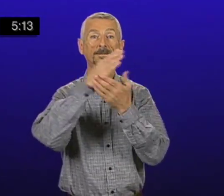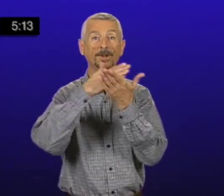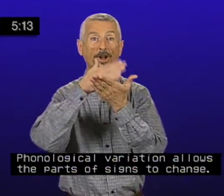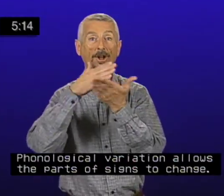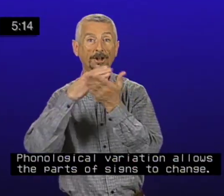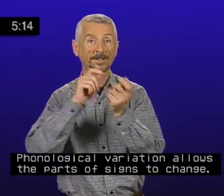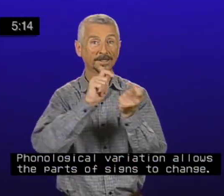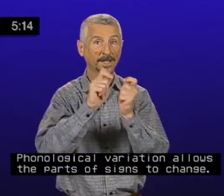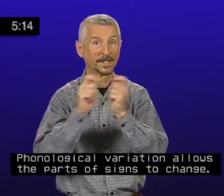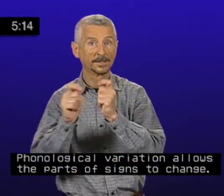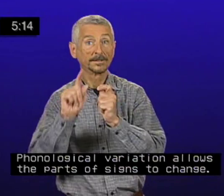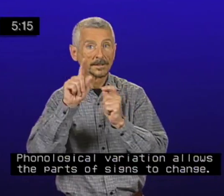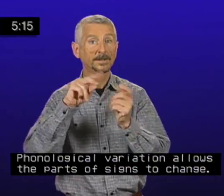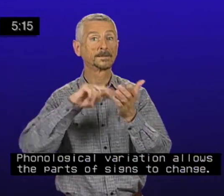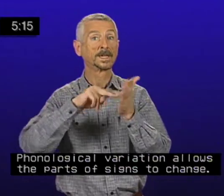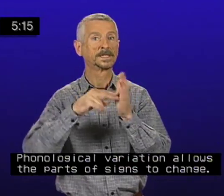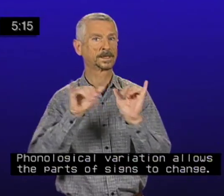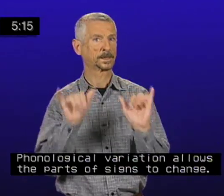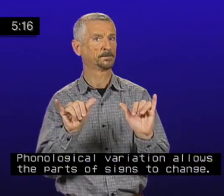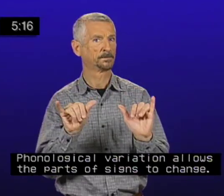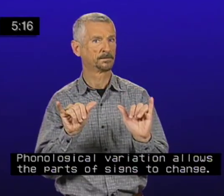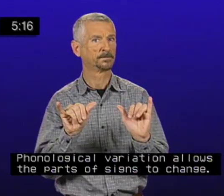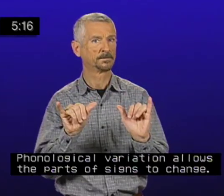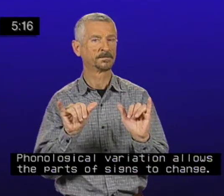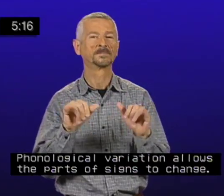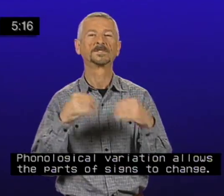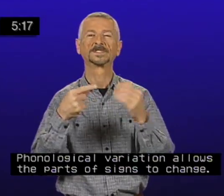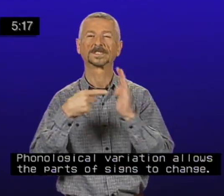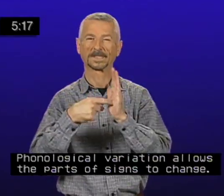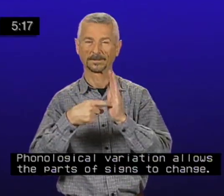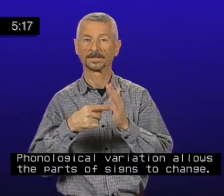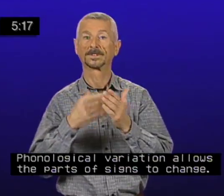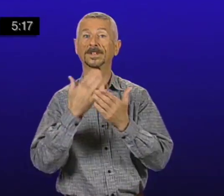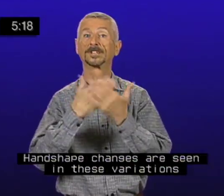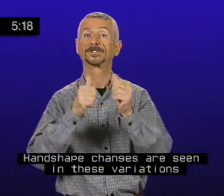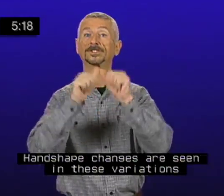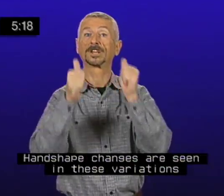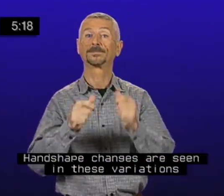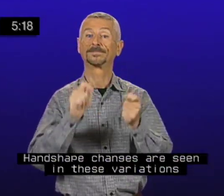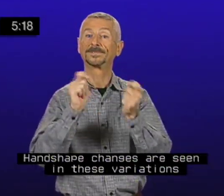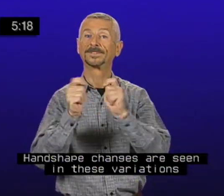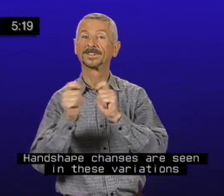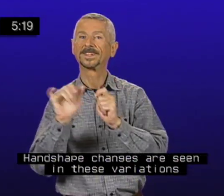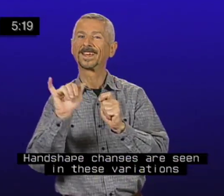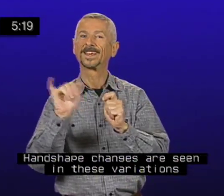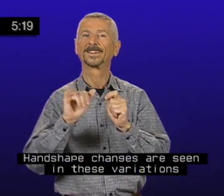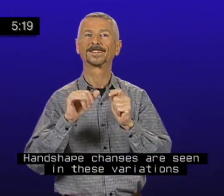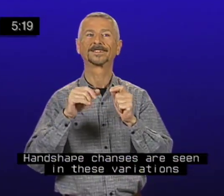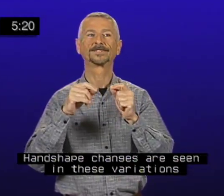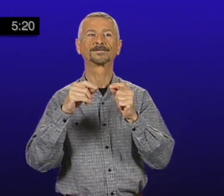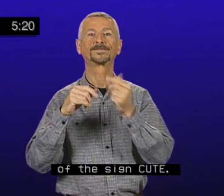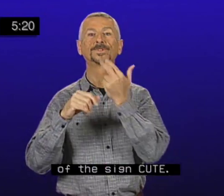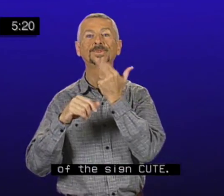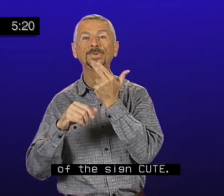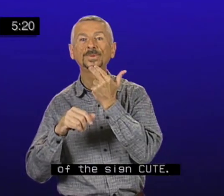Phonological variation allows the parts of signs to change. Hand shape changes are seen in these variations of the sign CUTE.